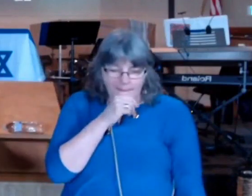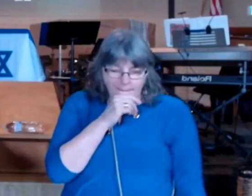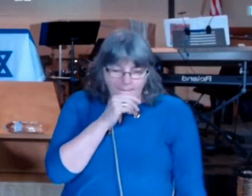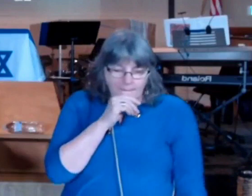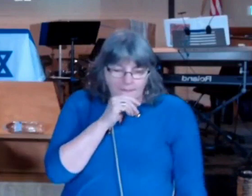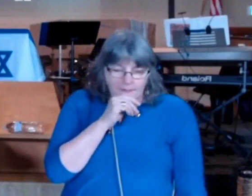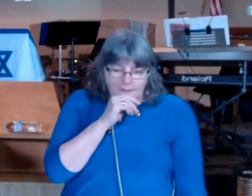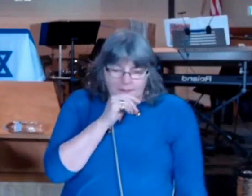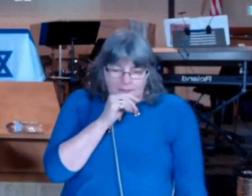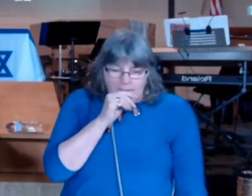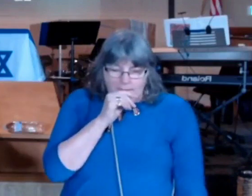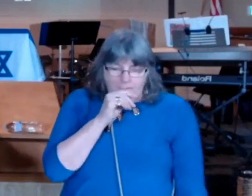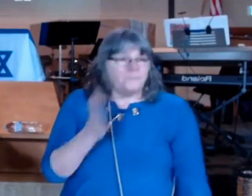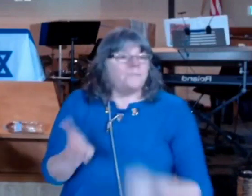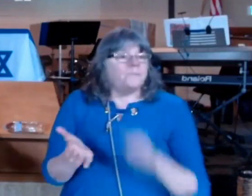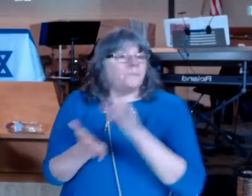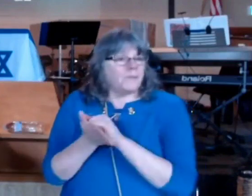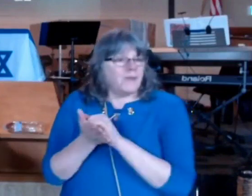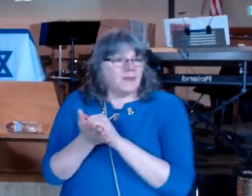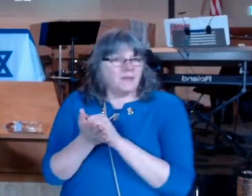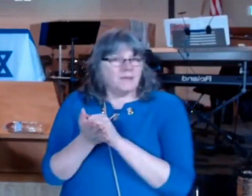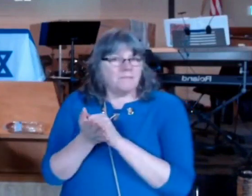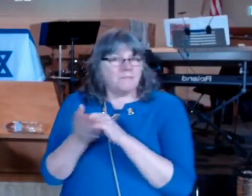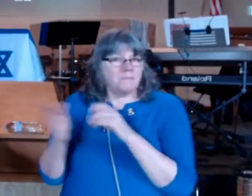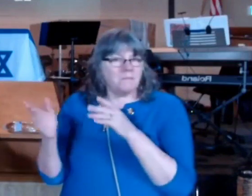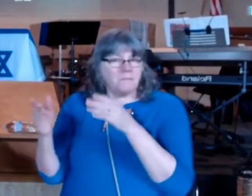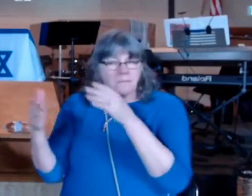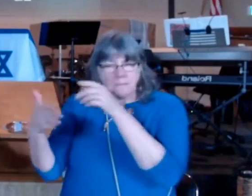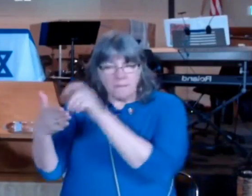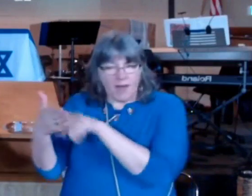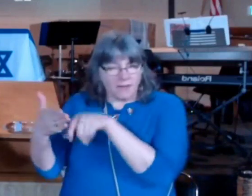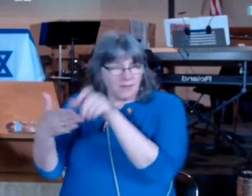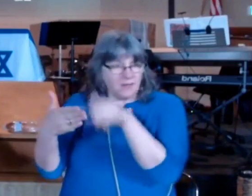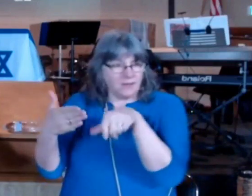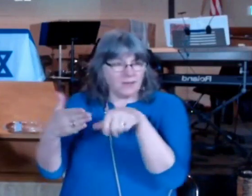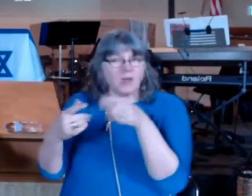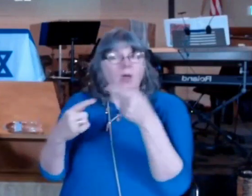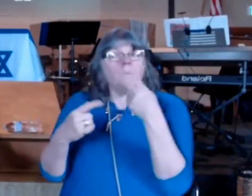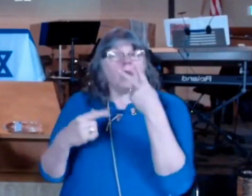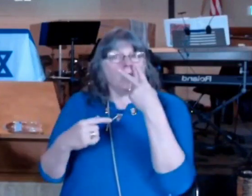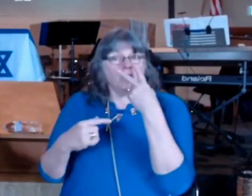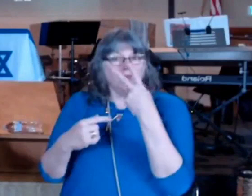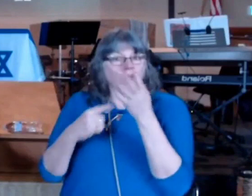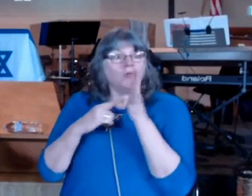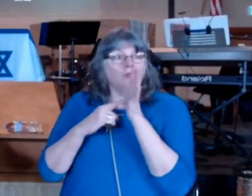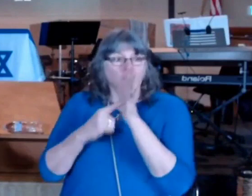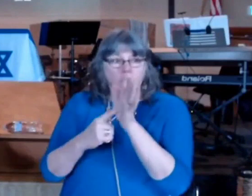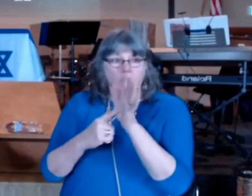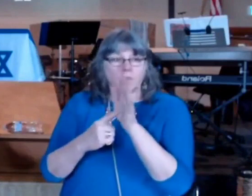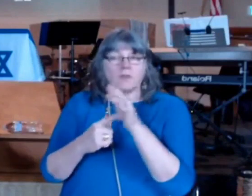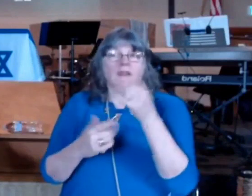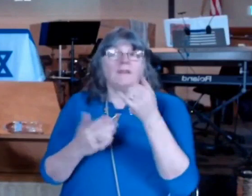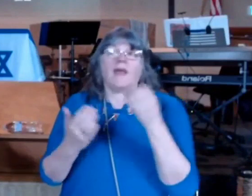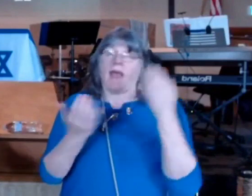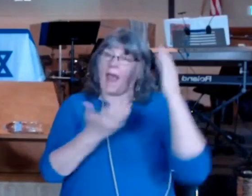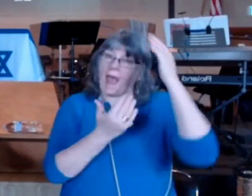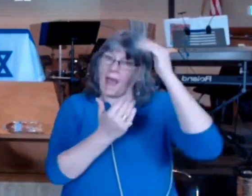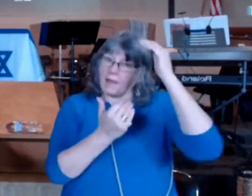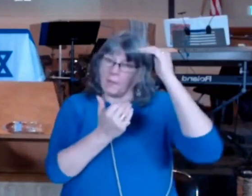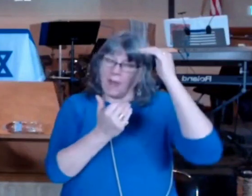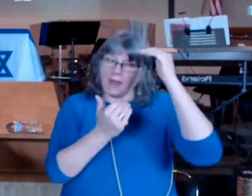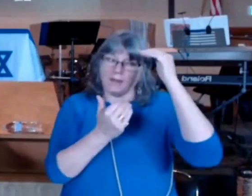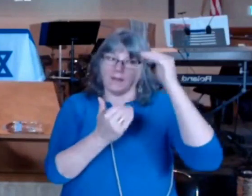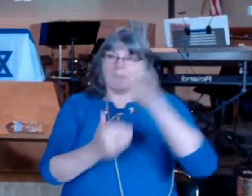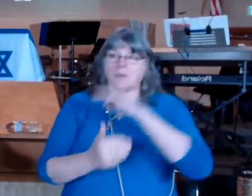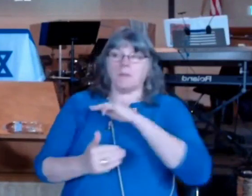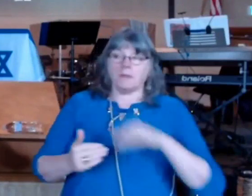so this passage shows us that even in Judaism the Messiah was seen as someone carefully